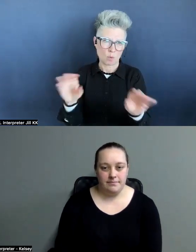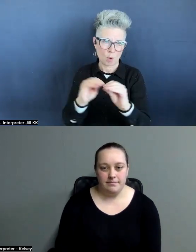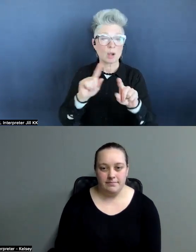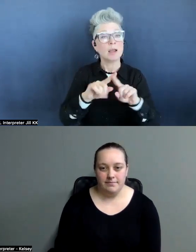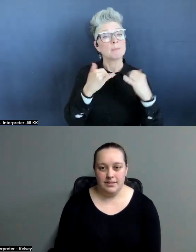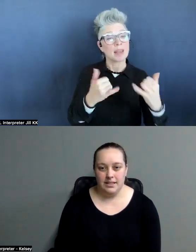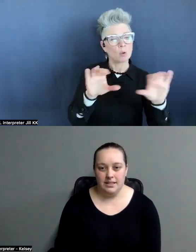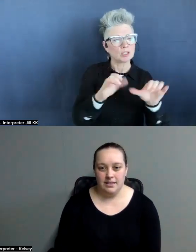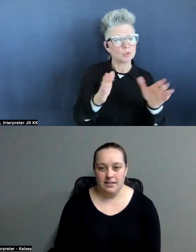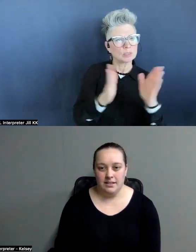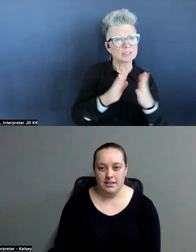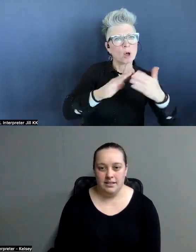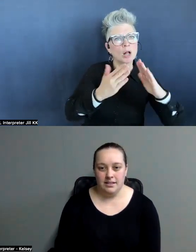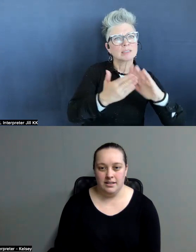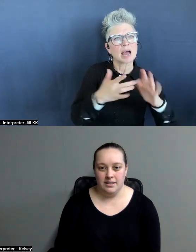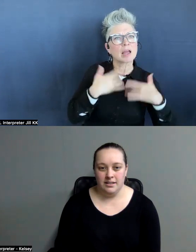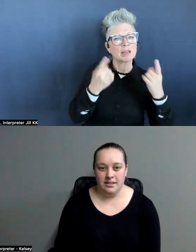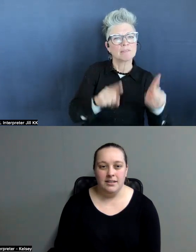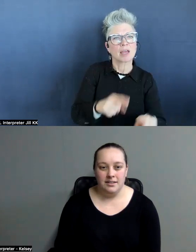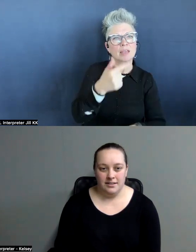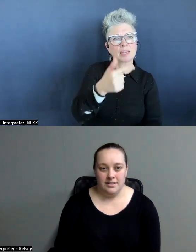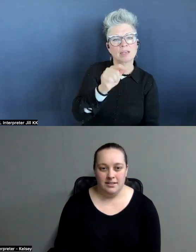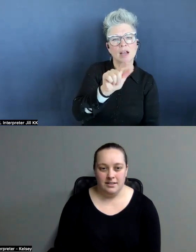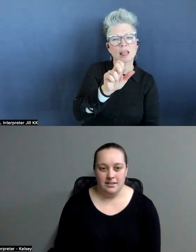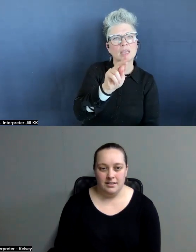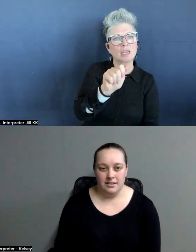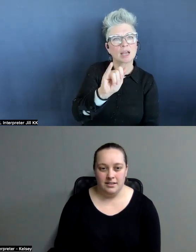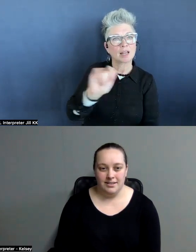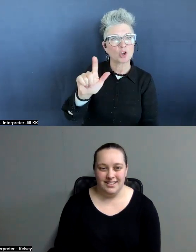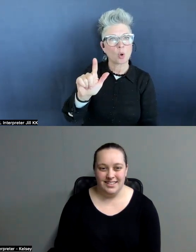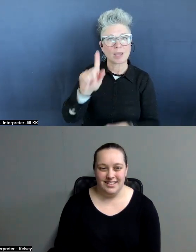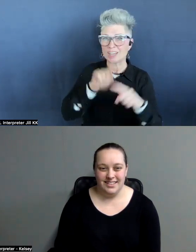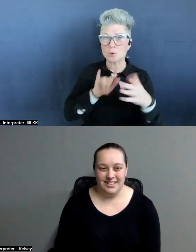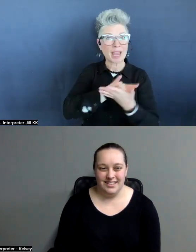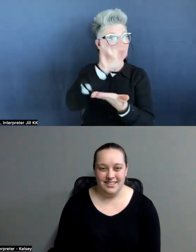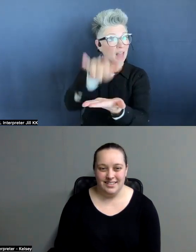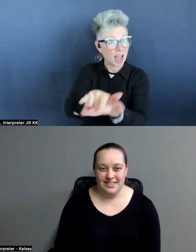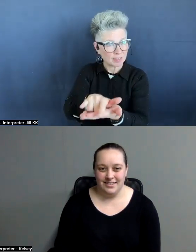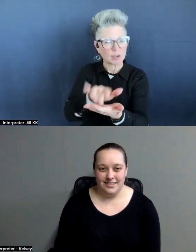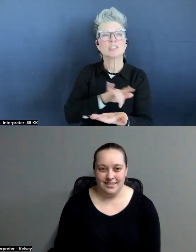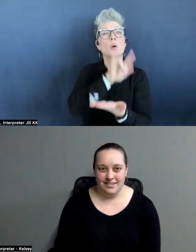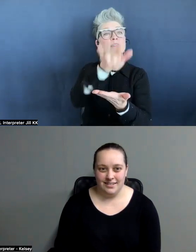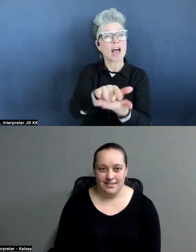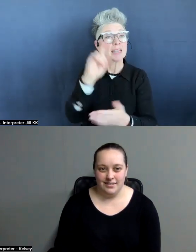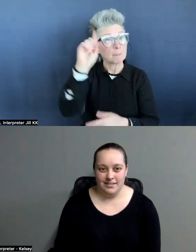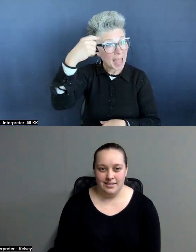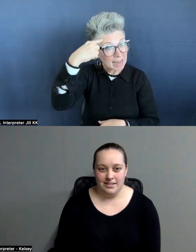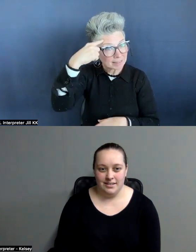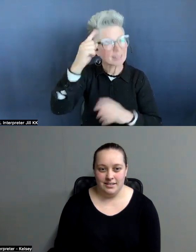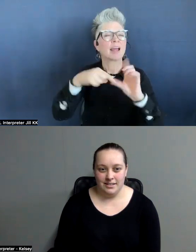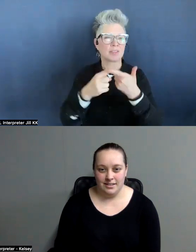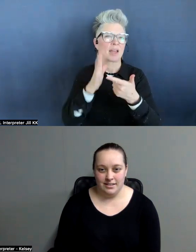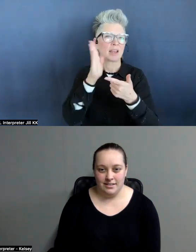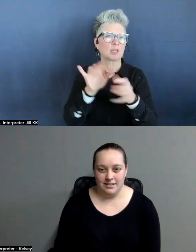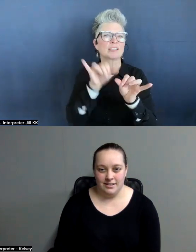town event down in Galena, Illinois, and you can't fly there. So I'm flying into Madison and then I'm going to go stay